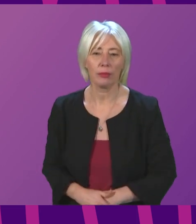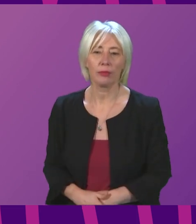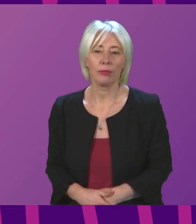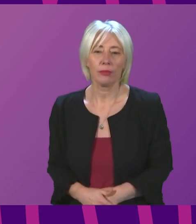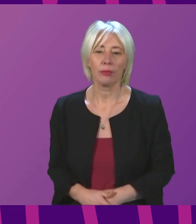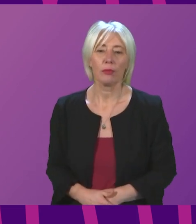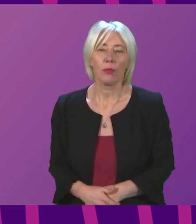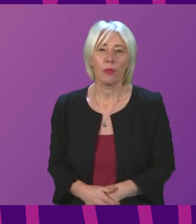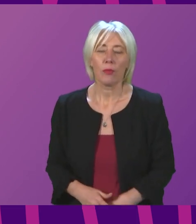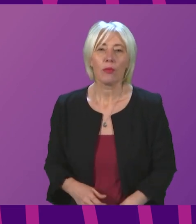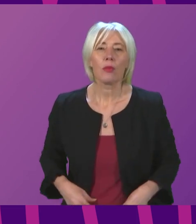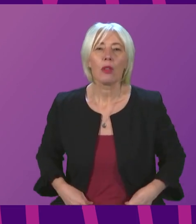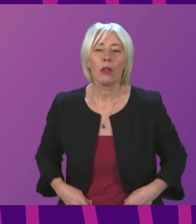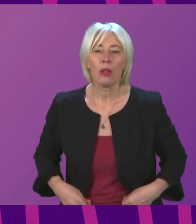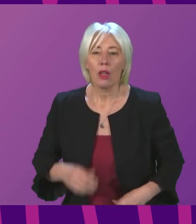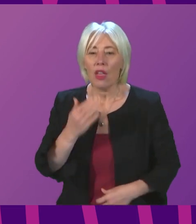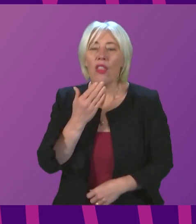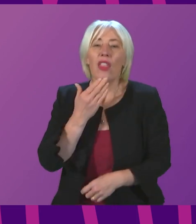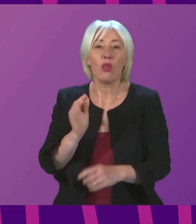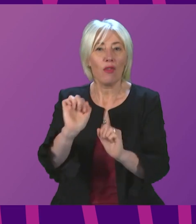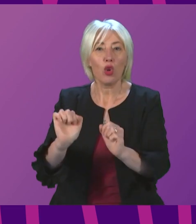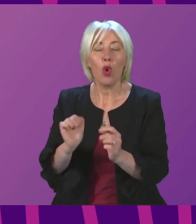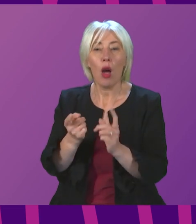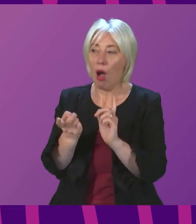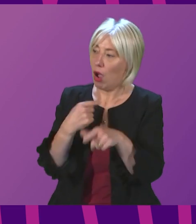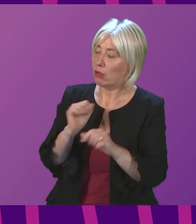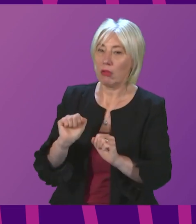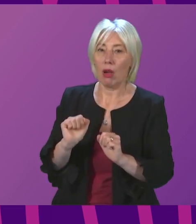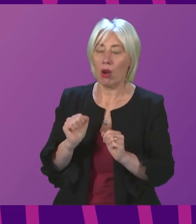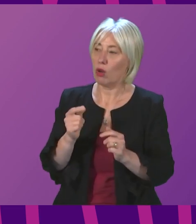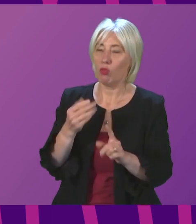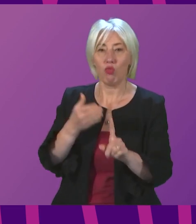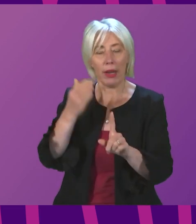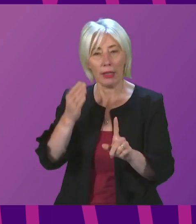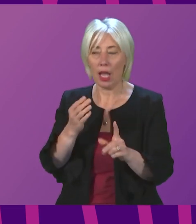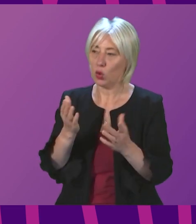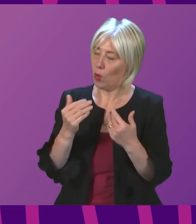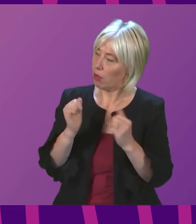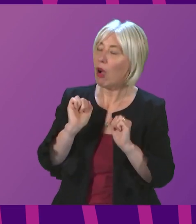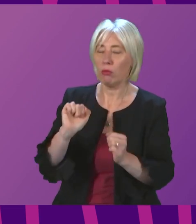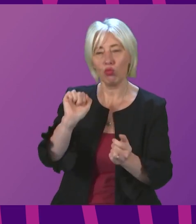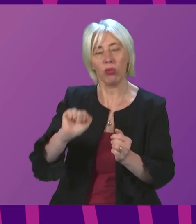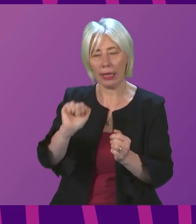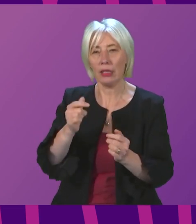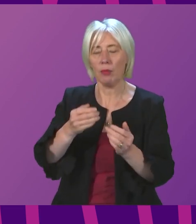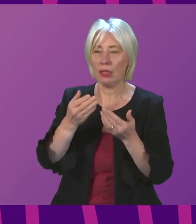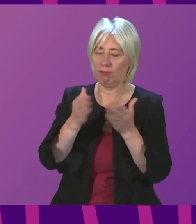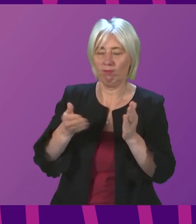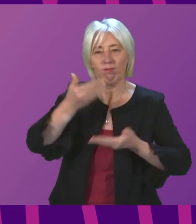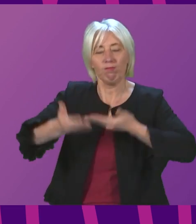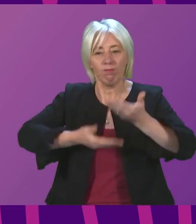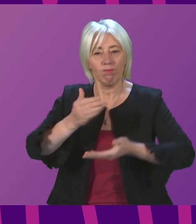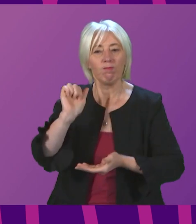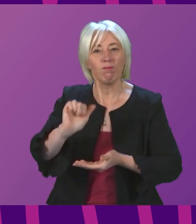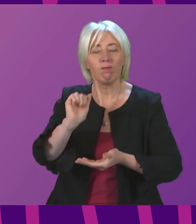I thank the First Minister for that answer. It is recognised and welcome that the Scottish Government has done work, such as the First Minister has just outlined, to